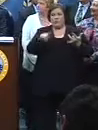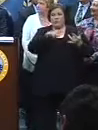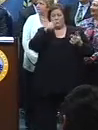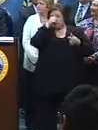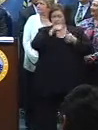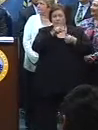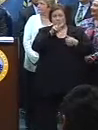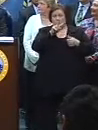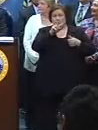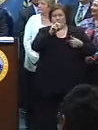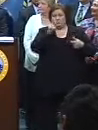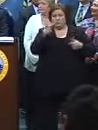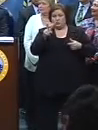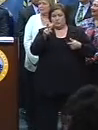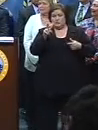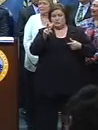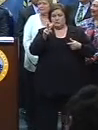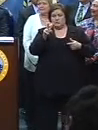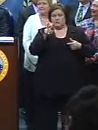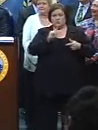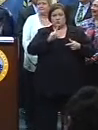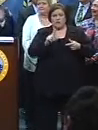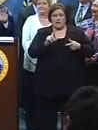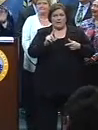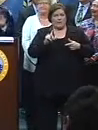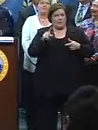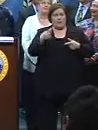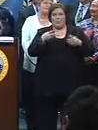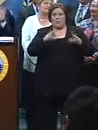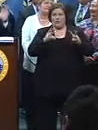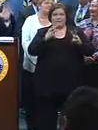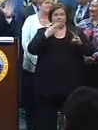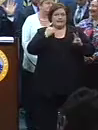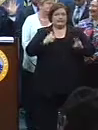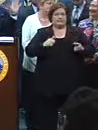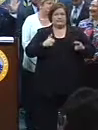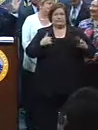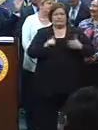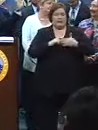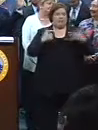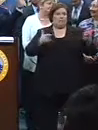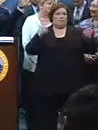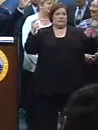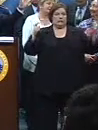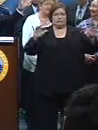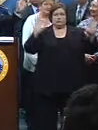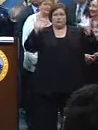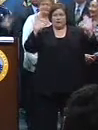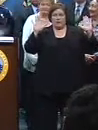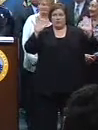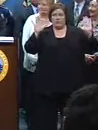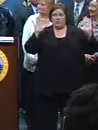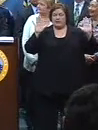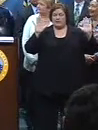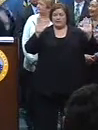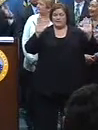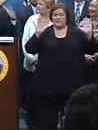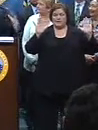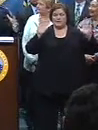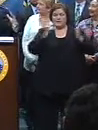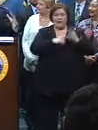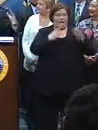remember 2002, extraordinary is really the only way to say it. As big as what just happened down the street,